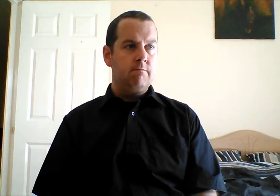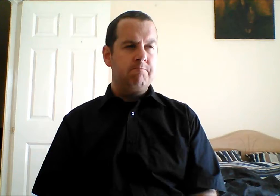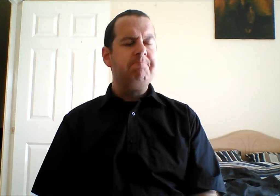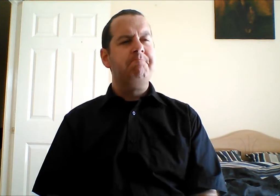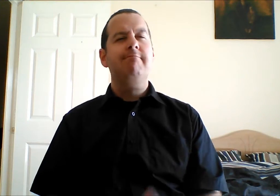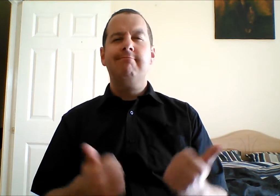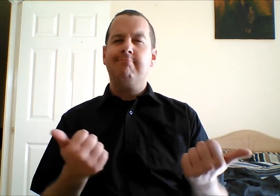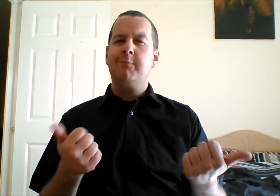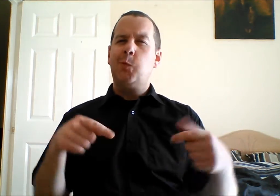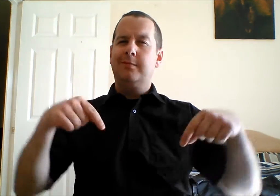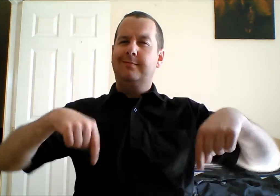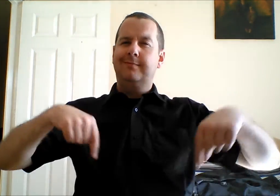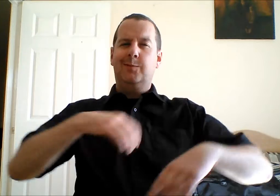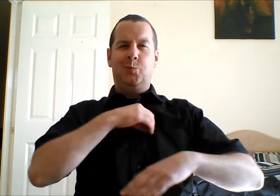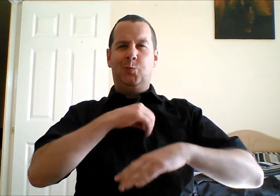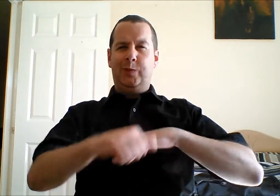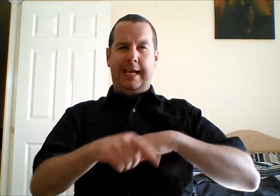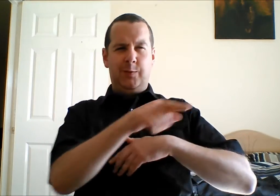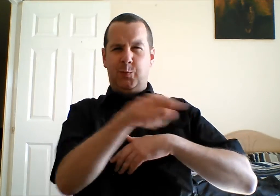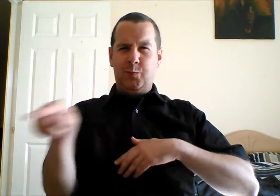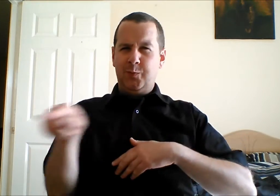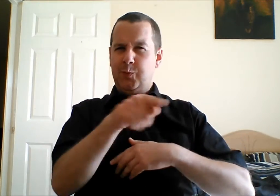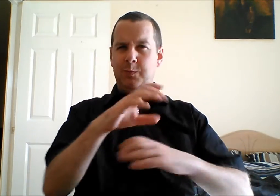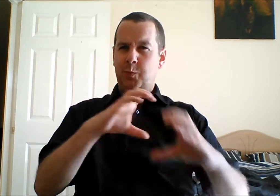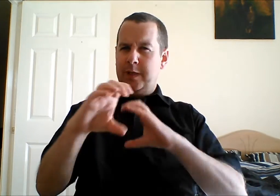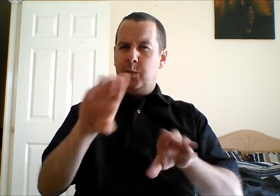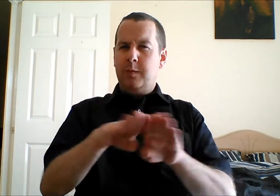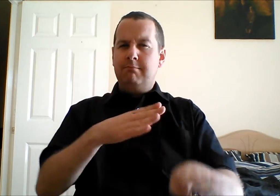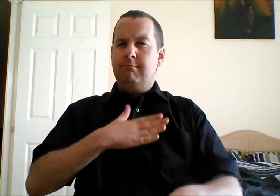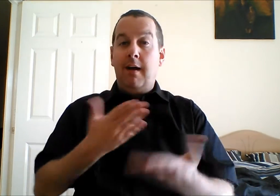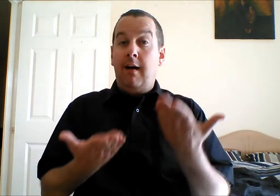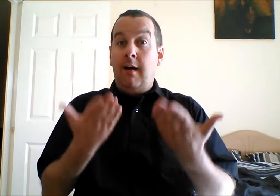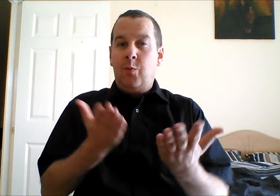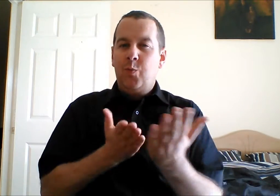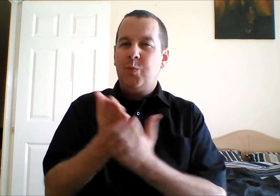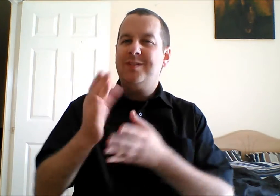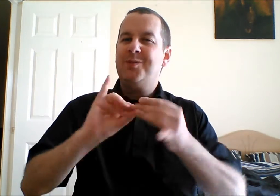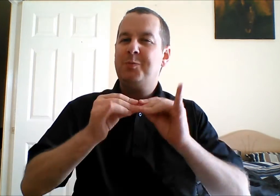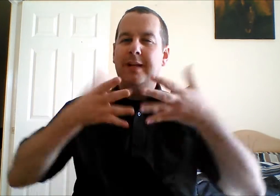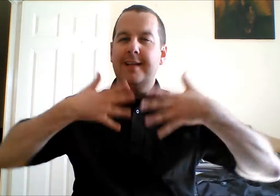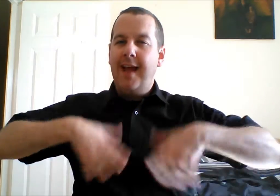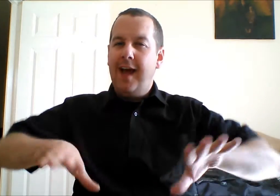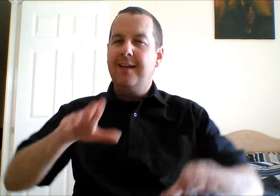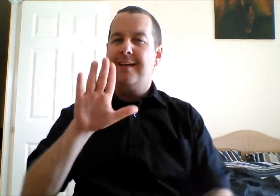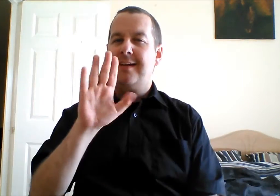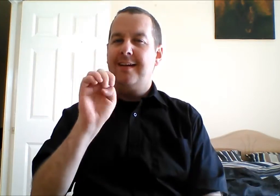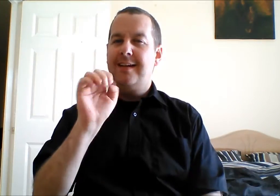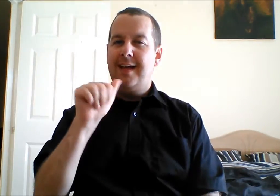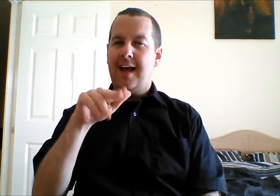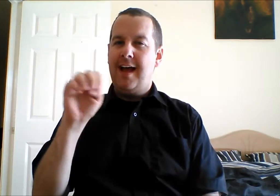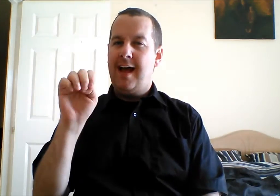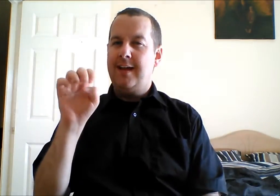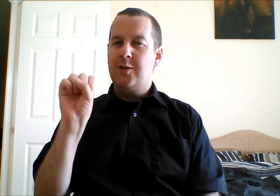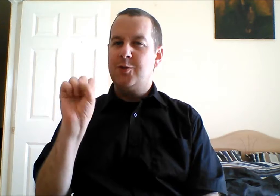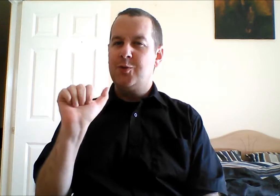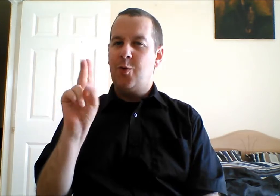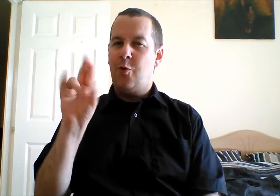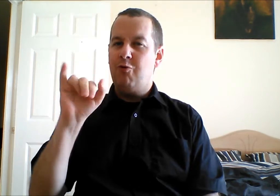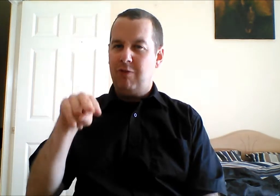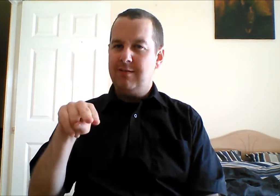Now, you're communicating with me today through Leanne Soren. You're actually signing. Was this something you